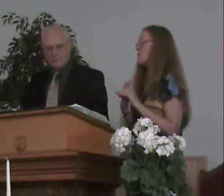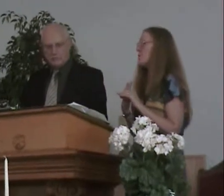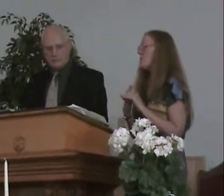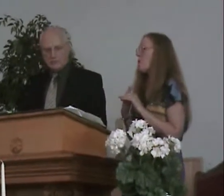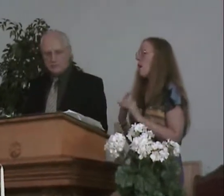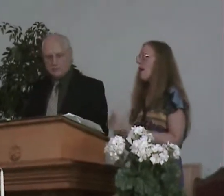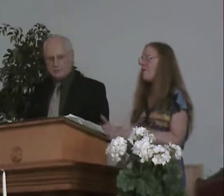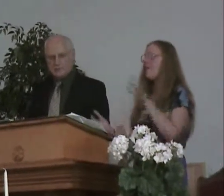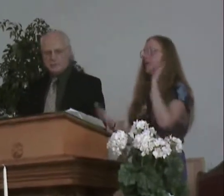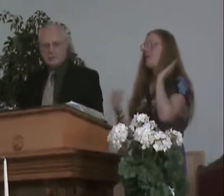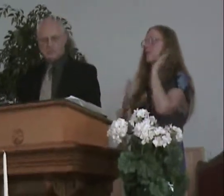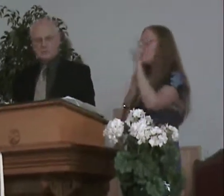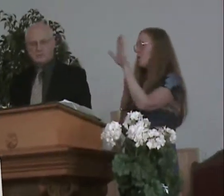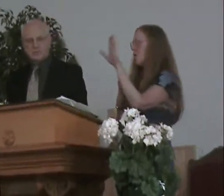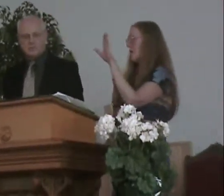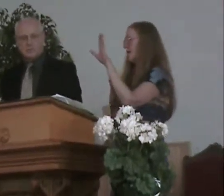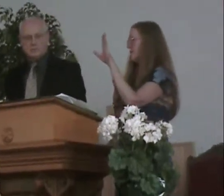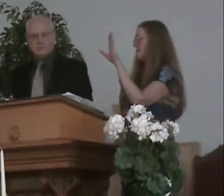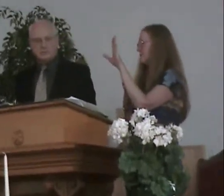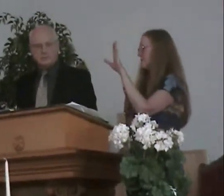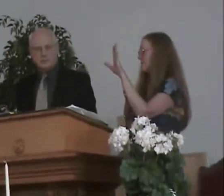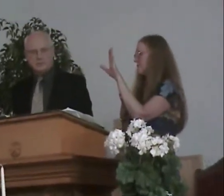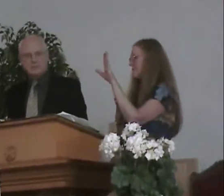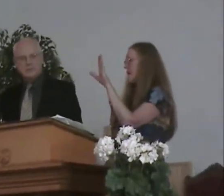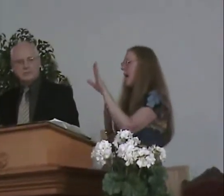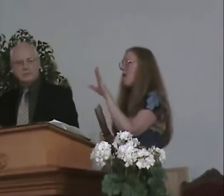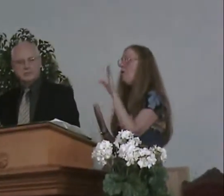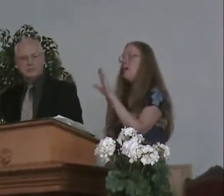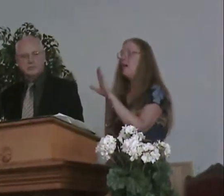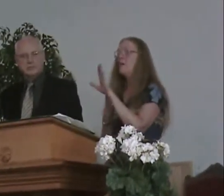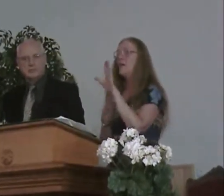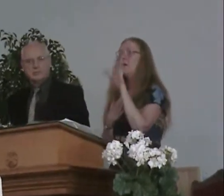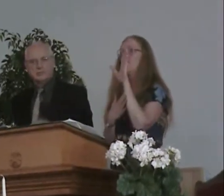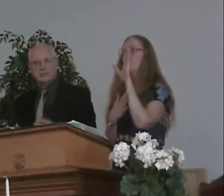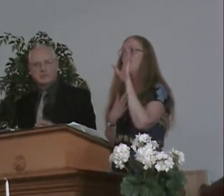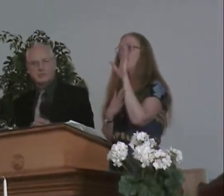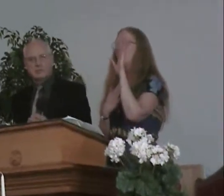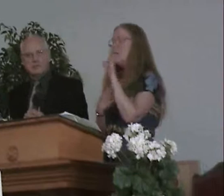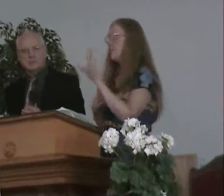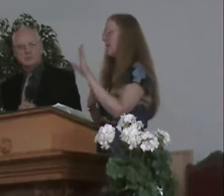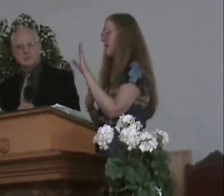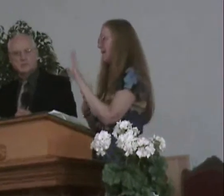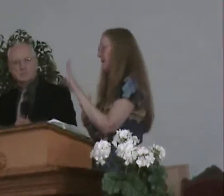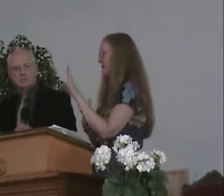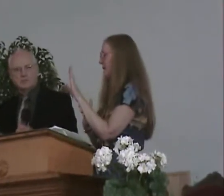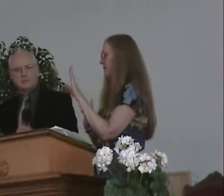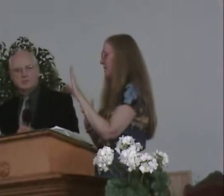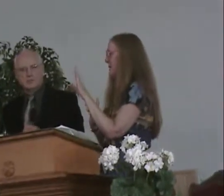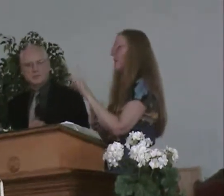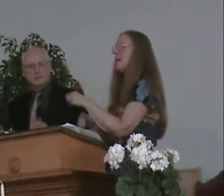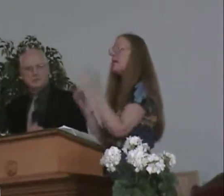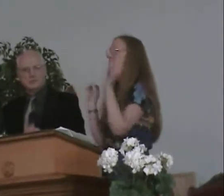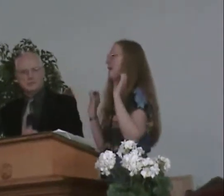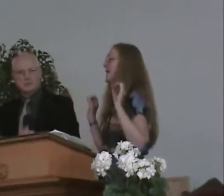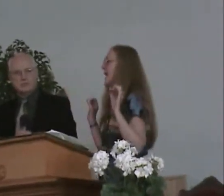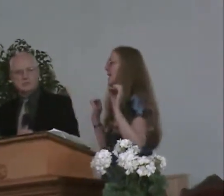about if the electric would go off for eternity? How about if something happened,